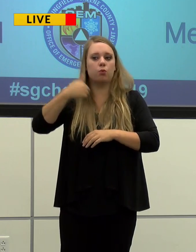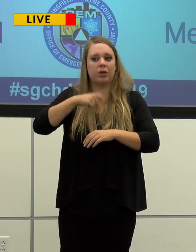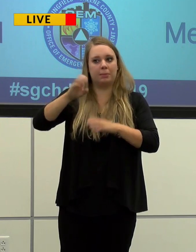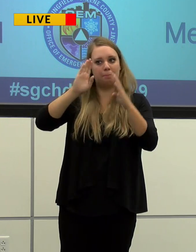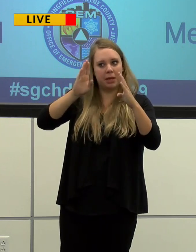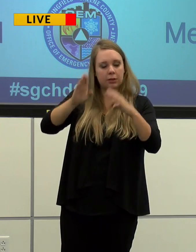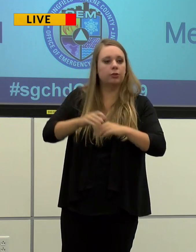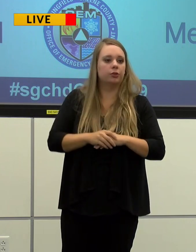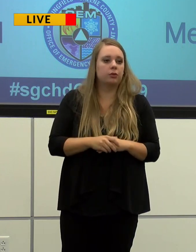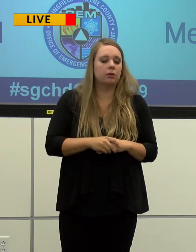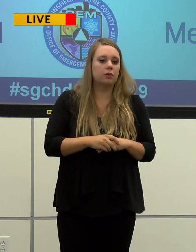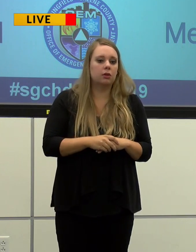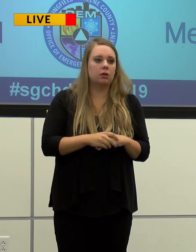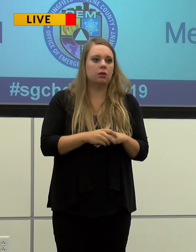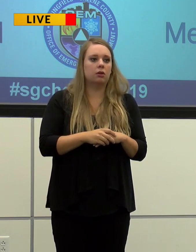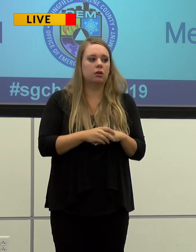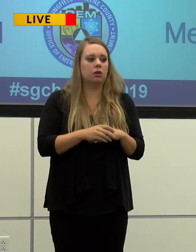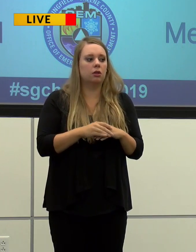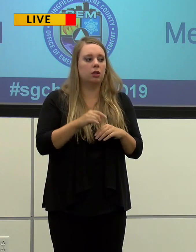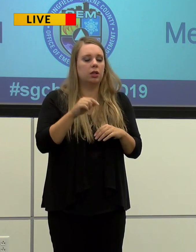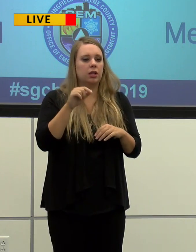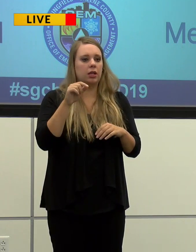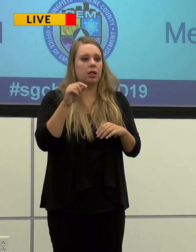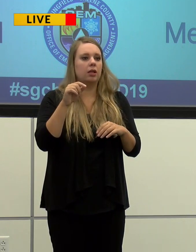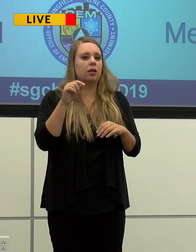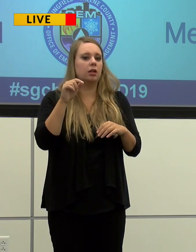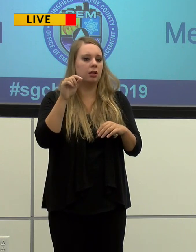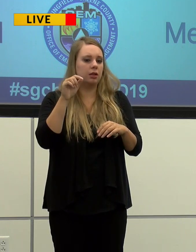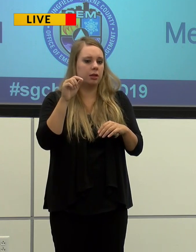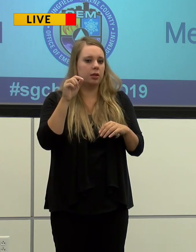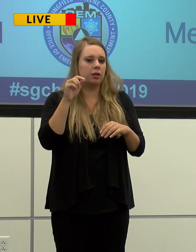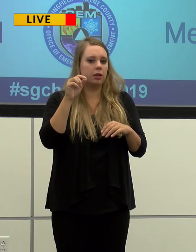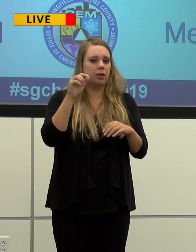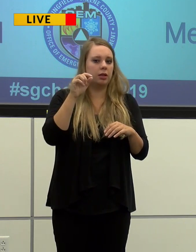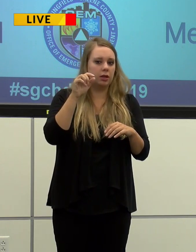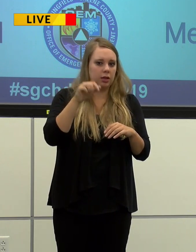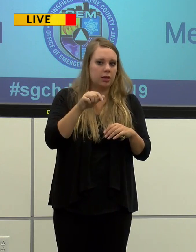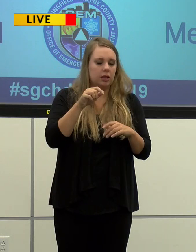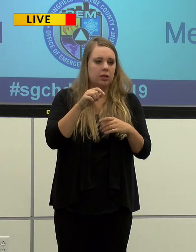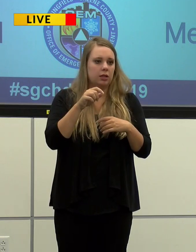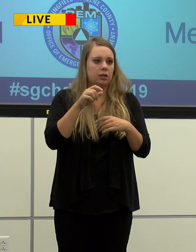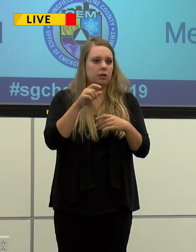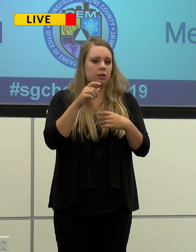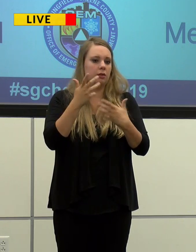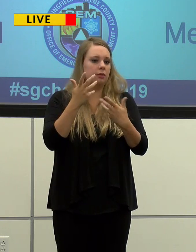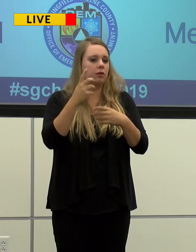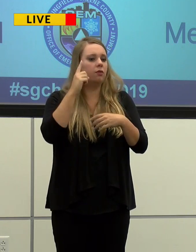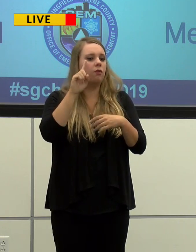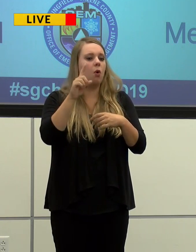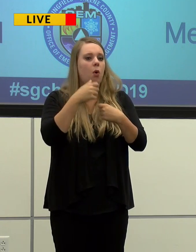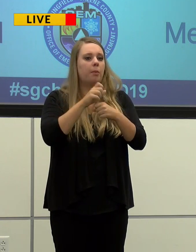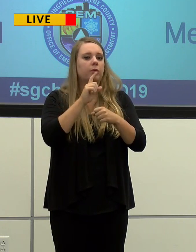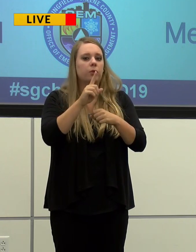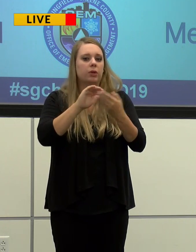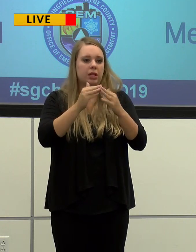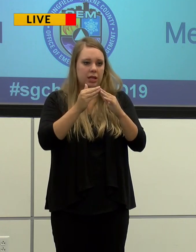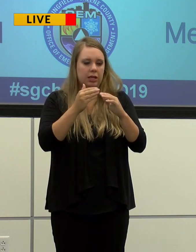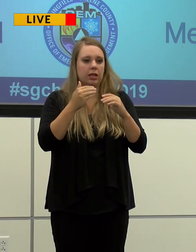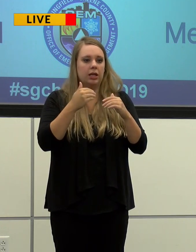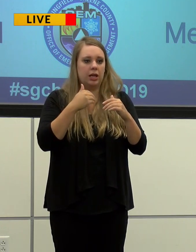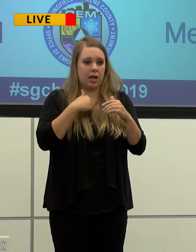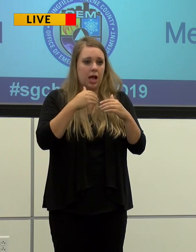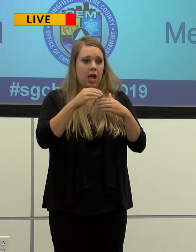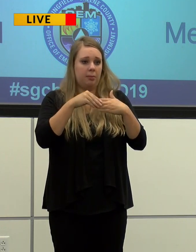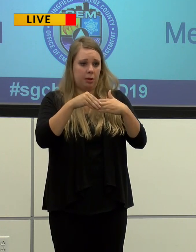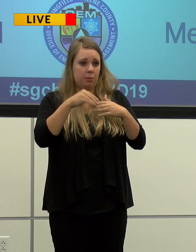This is somewhat of a housekeeping matter in order to ensure ensure that the city has the needed flexibility in the coming weeks. But I am issuing